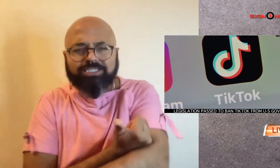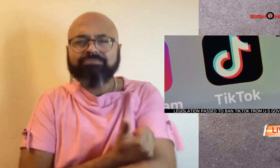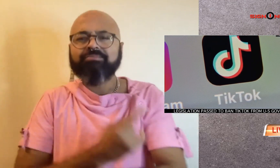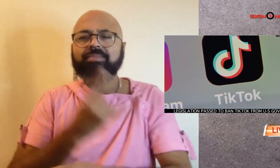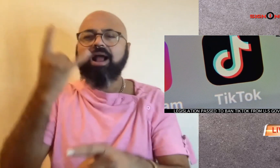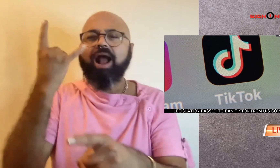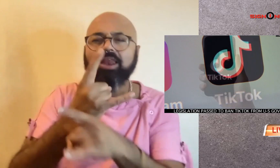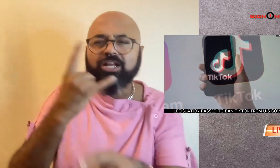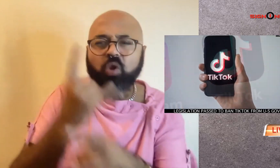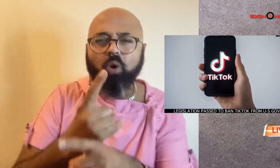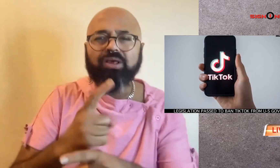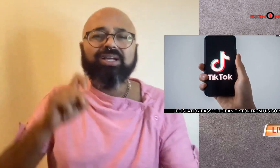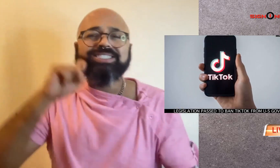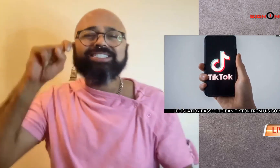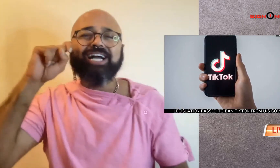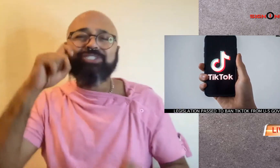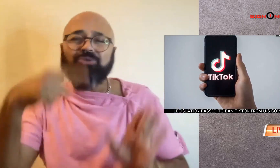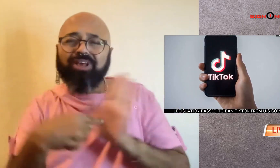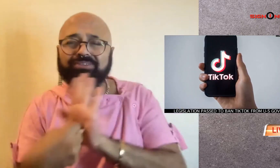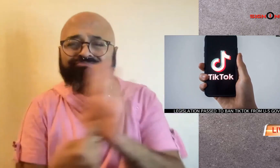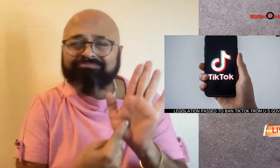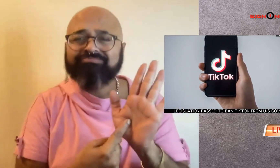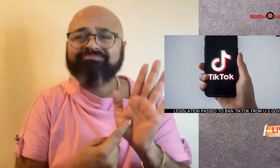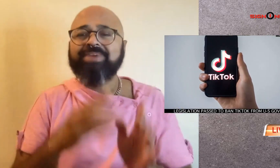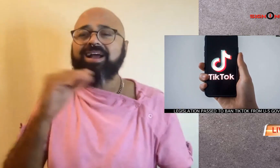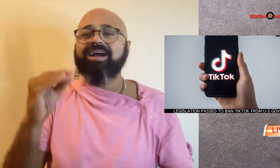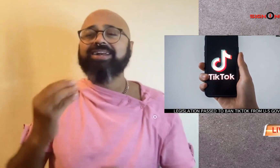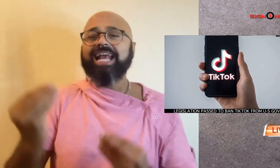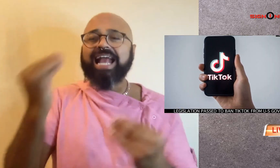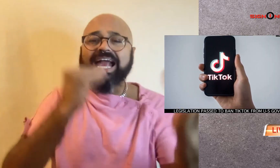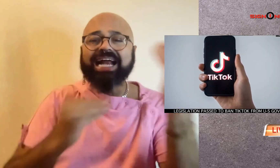alcohol, sexual content, and eating disorders.